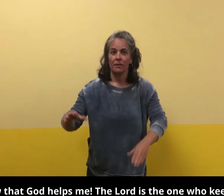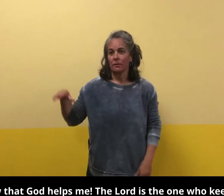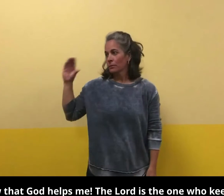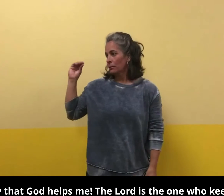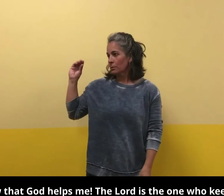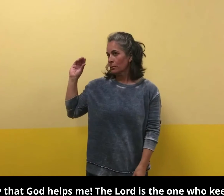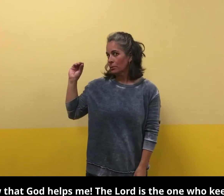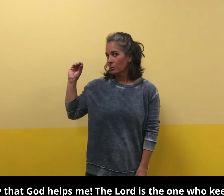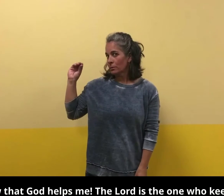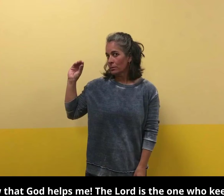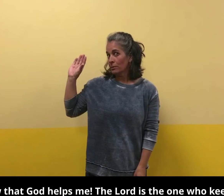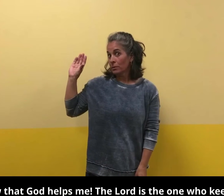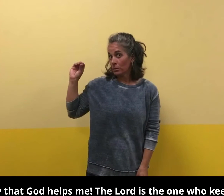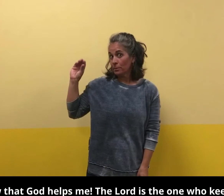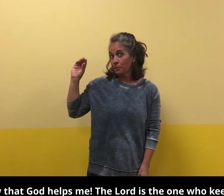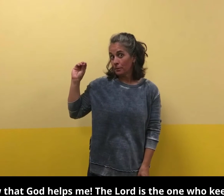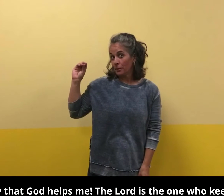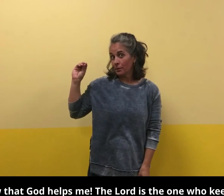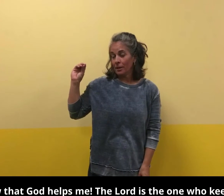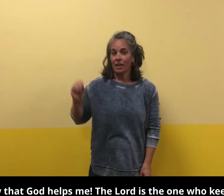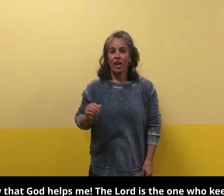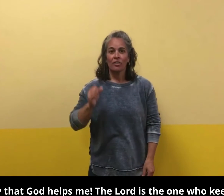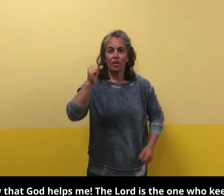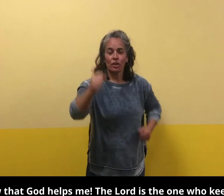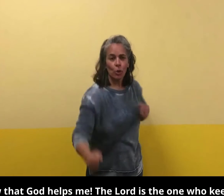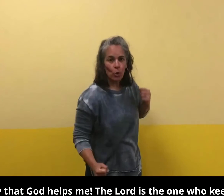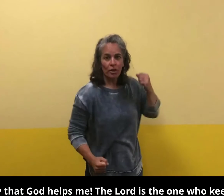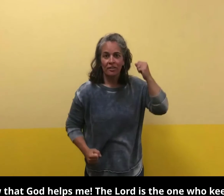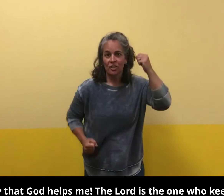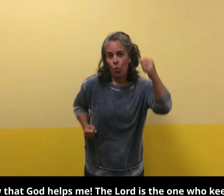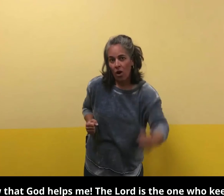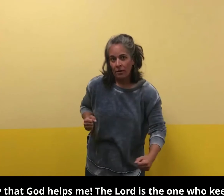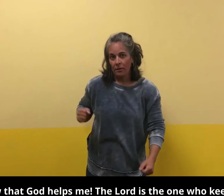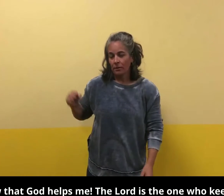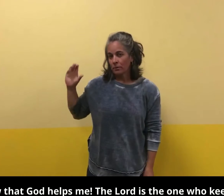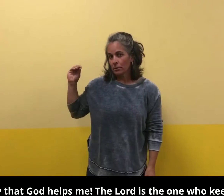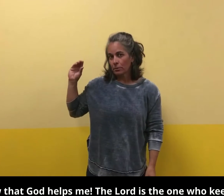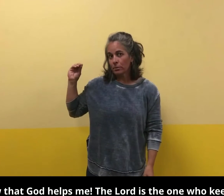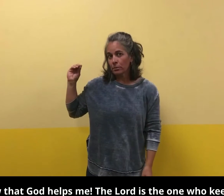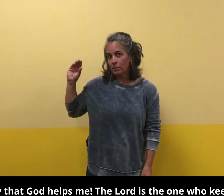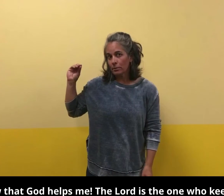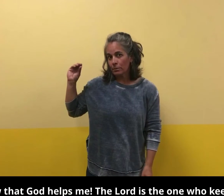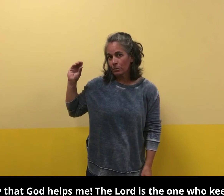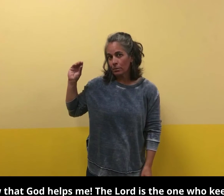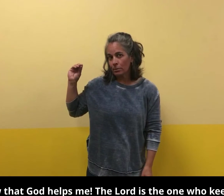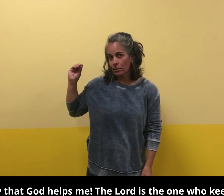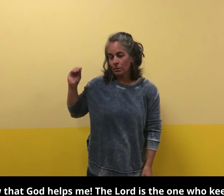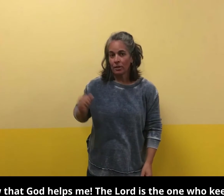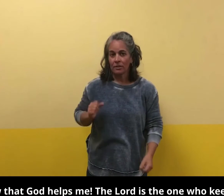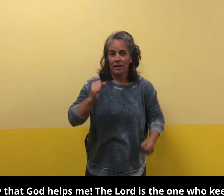the Lord is the one that